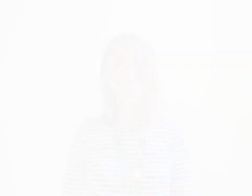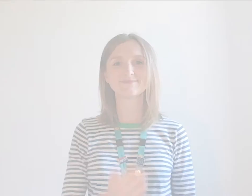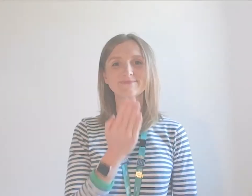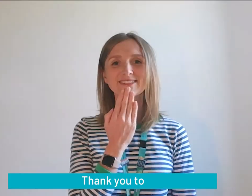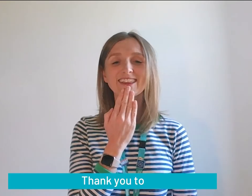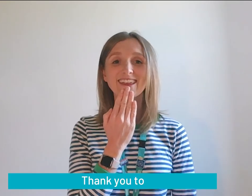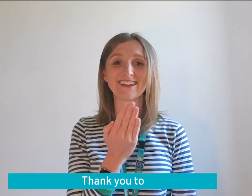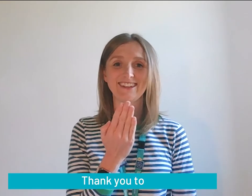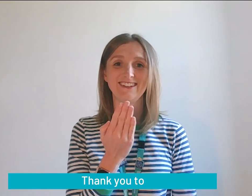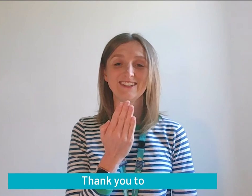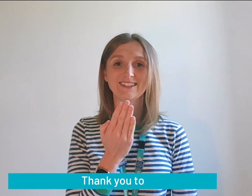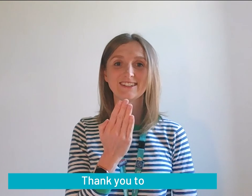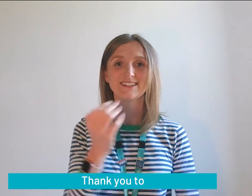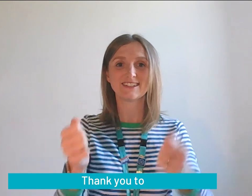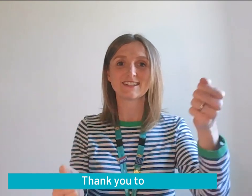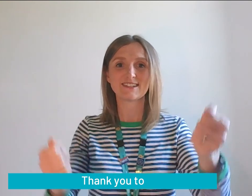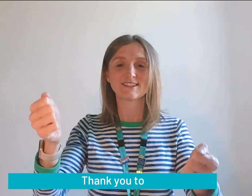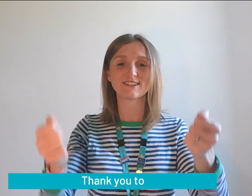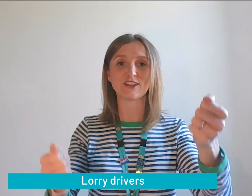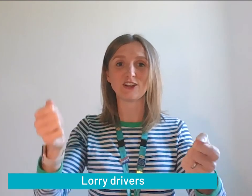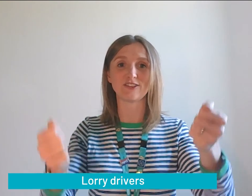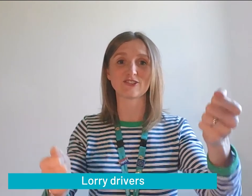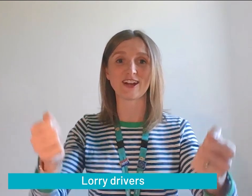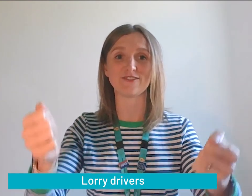Thank you to the lorry drivers.